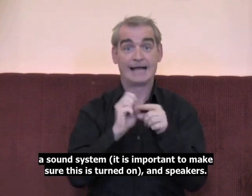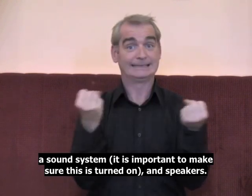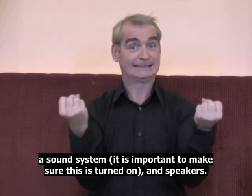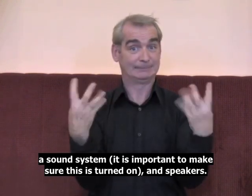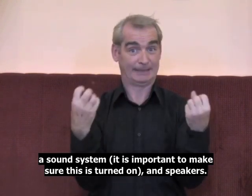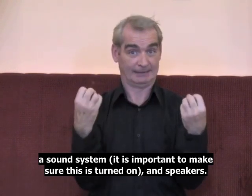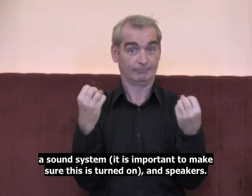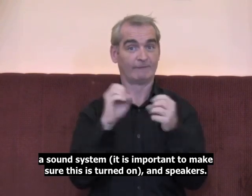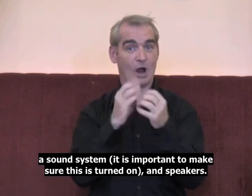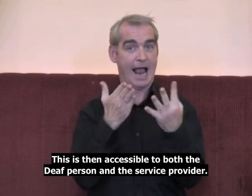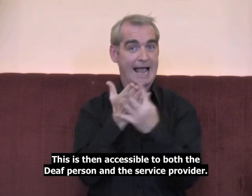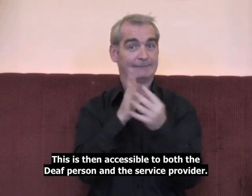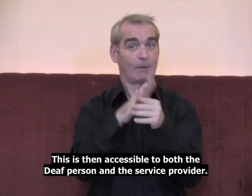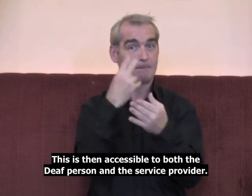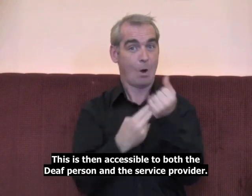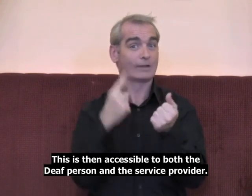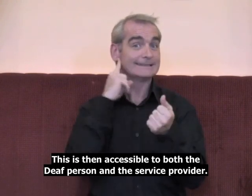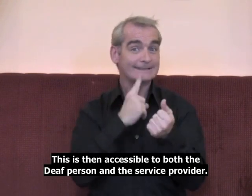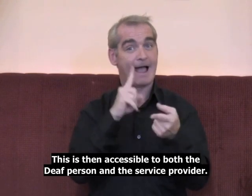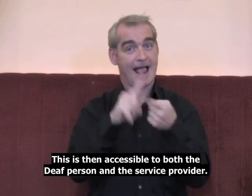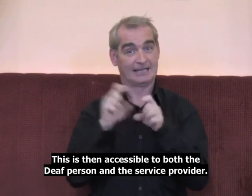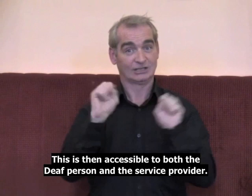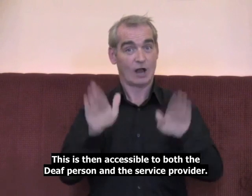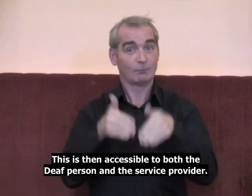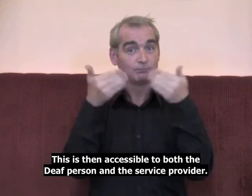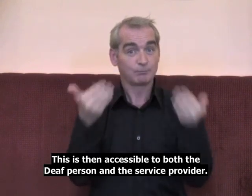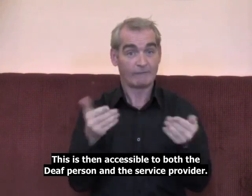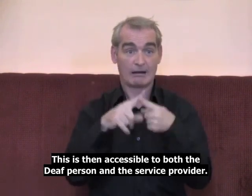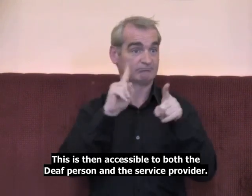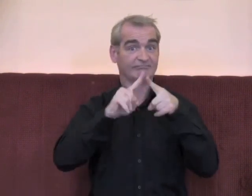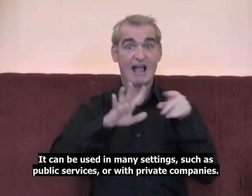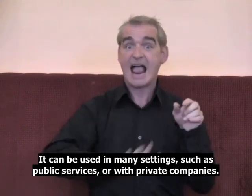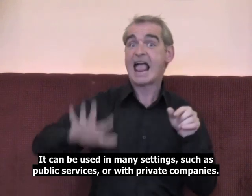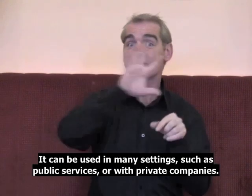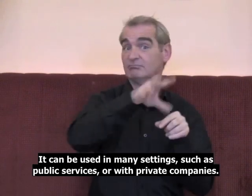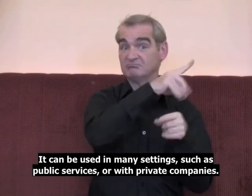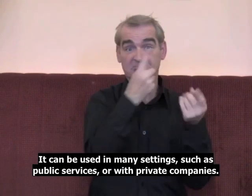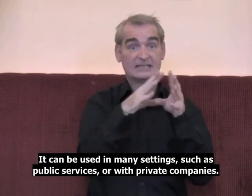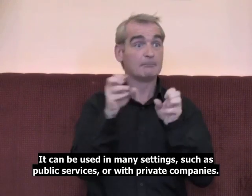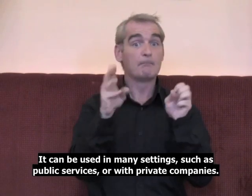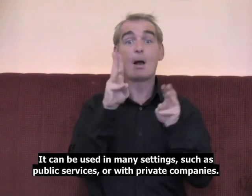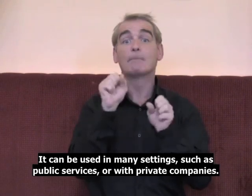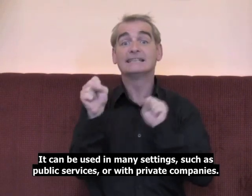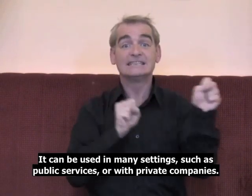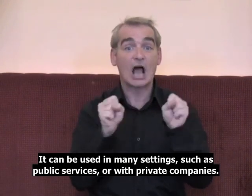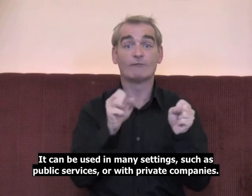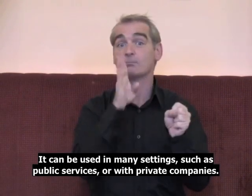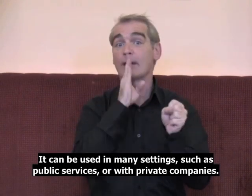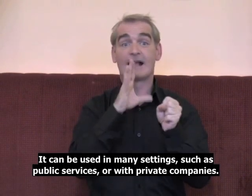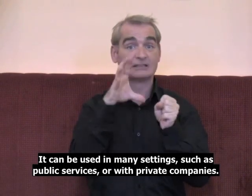on, and speakers. This is then accessible to both the deaf person and the service provider, and can be used in many settings, such as when dealing with public services